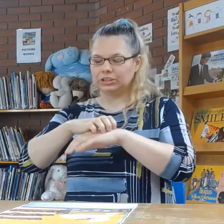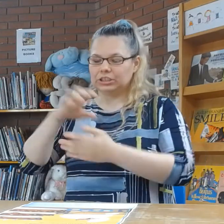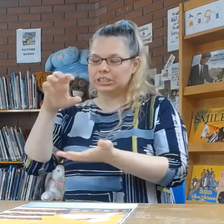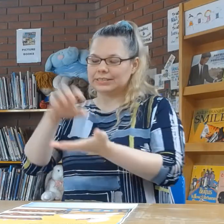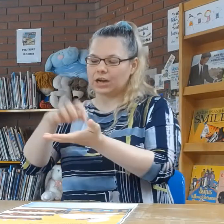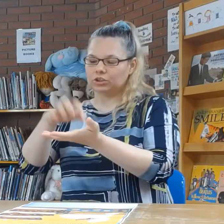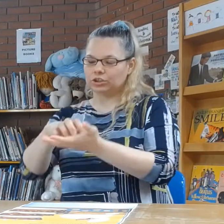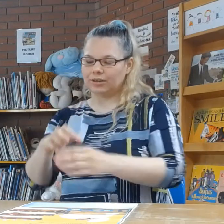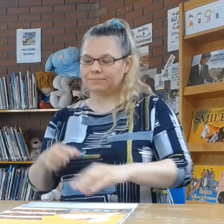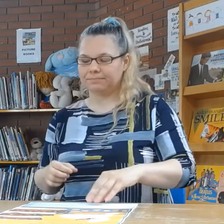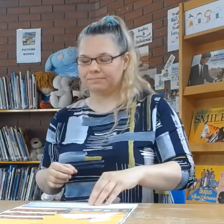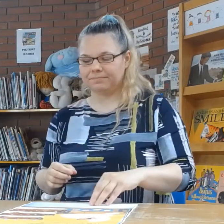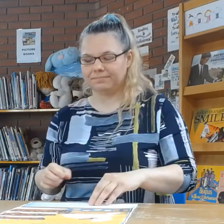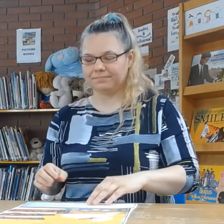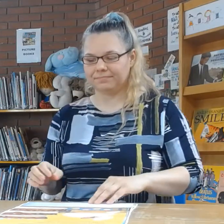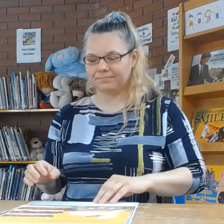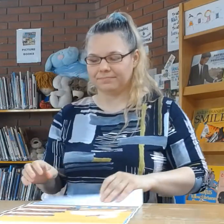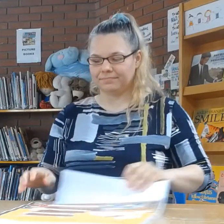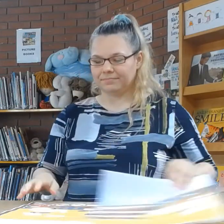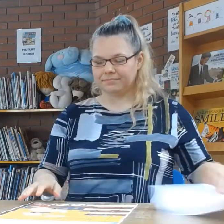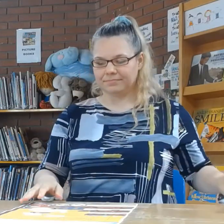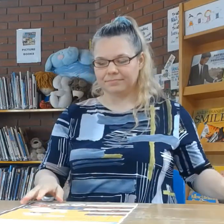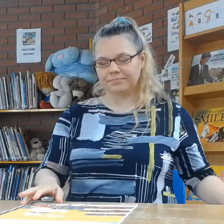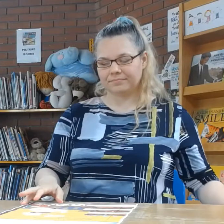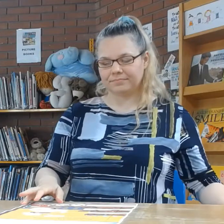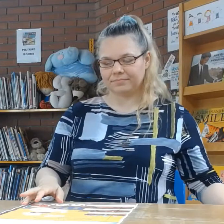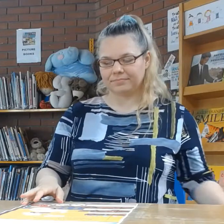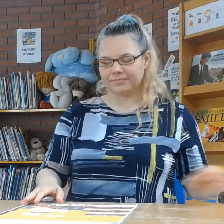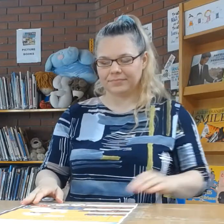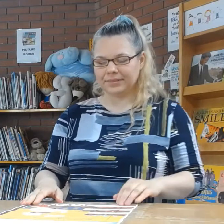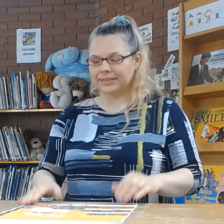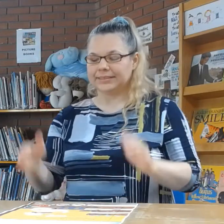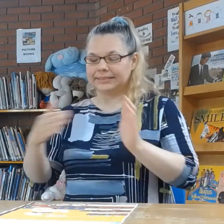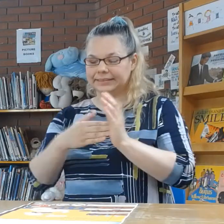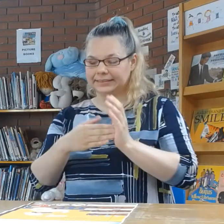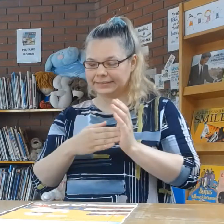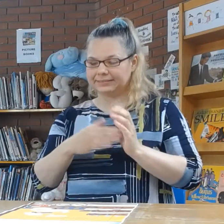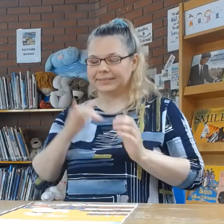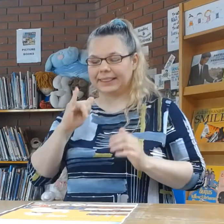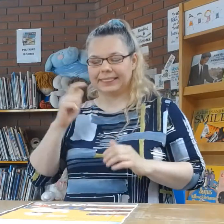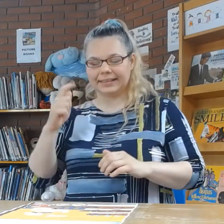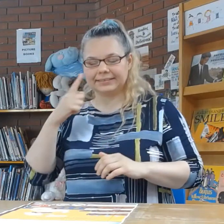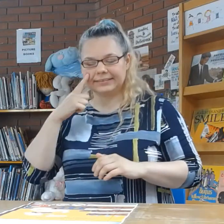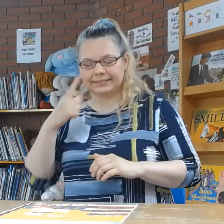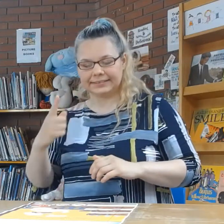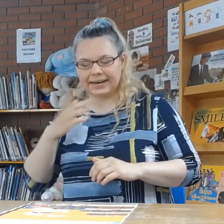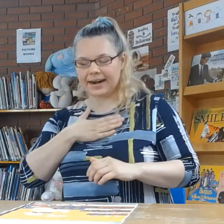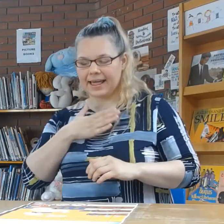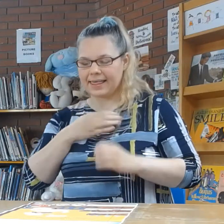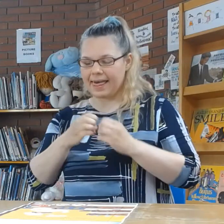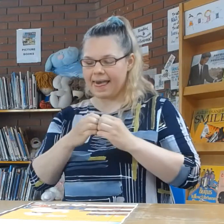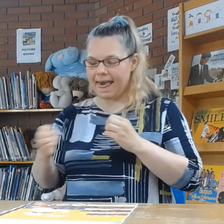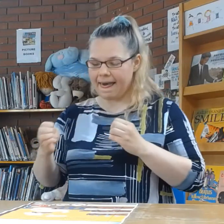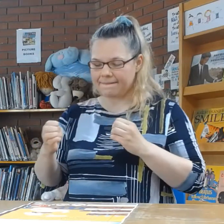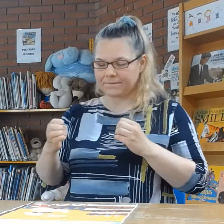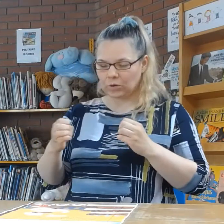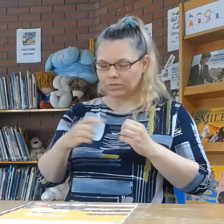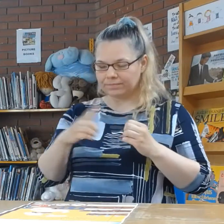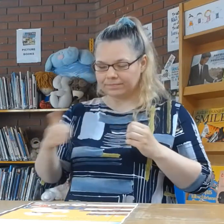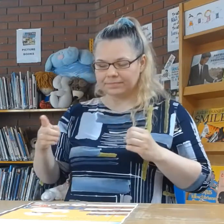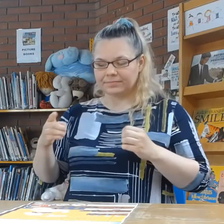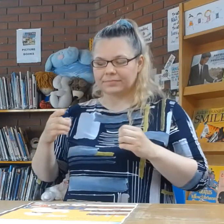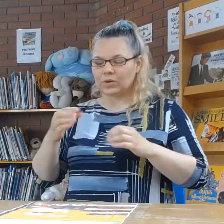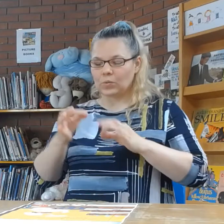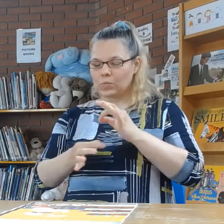a very special birthday cake. Yes, it seemed like everything